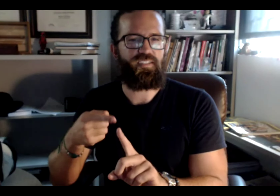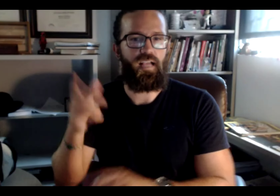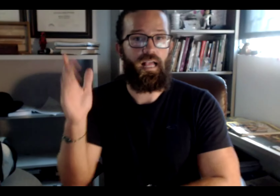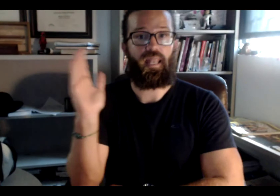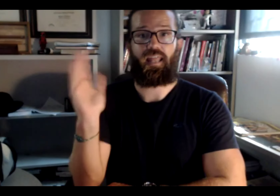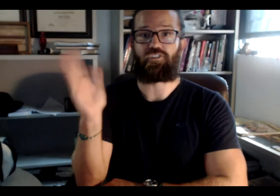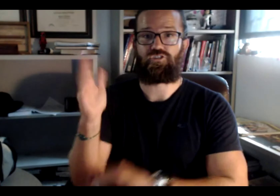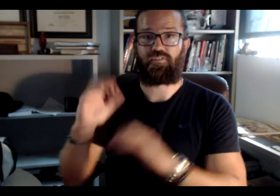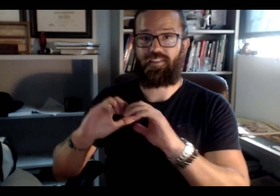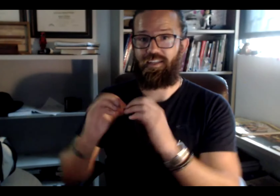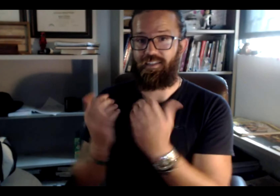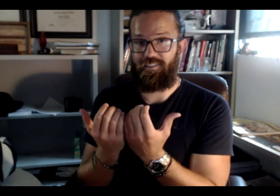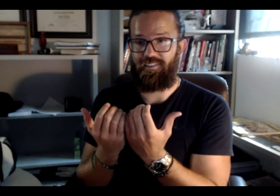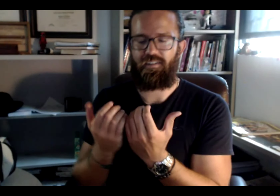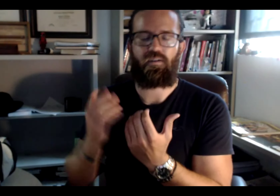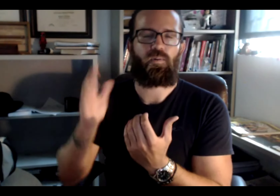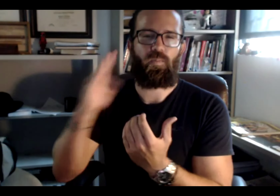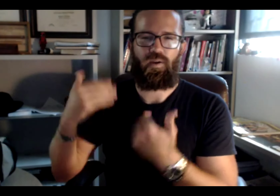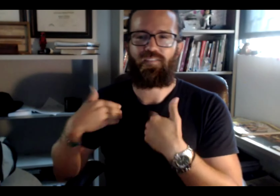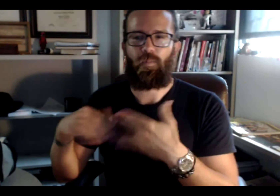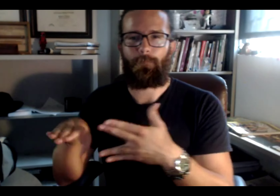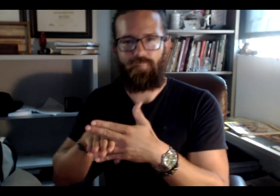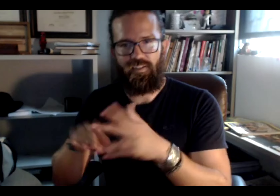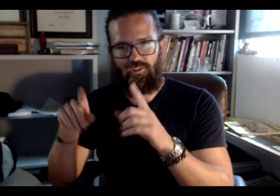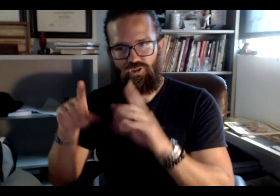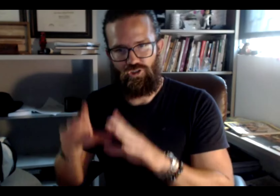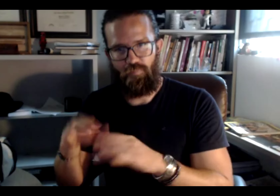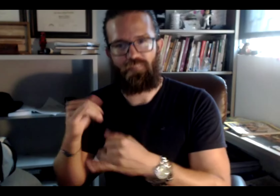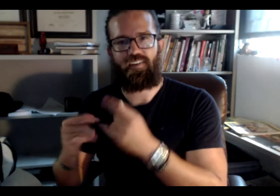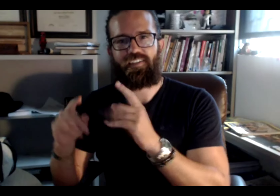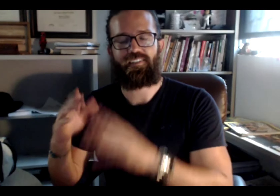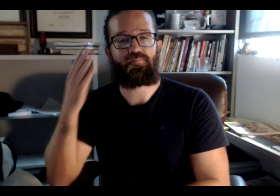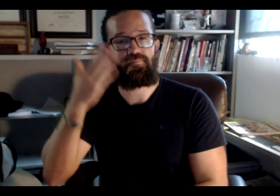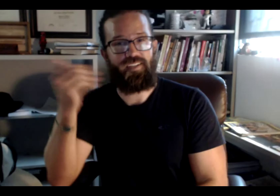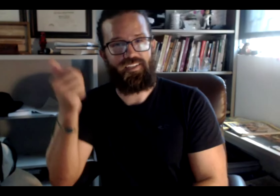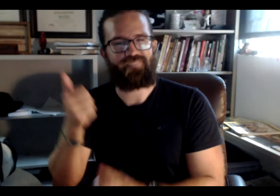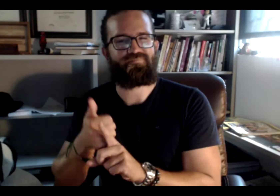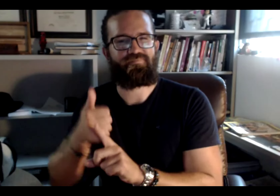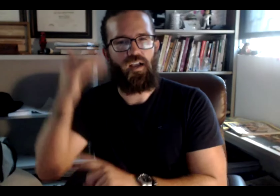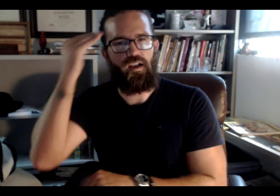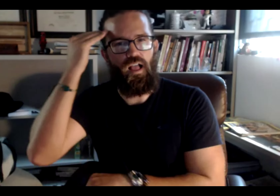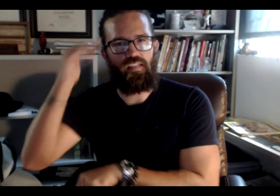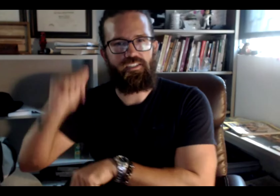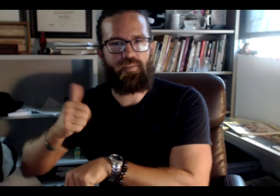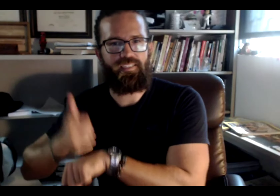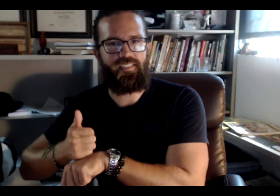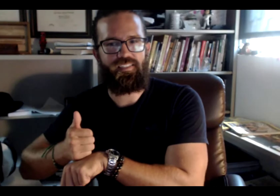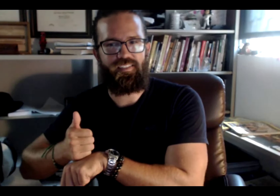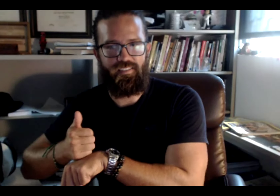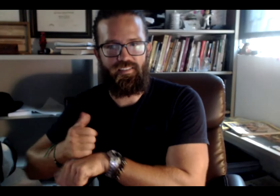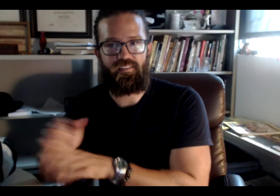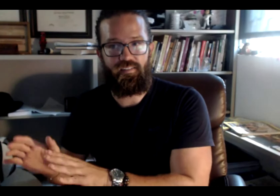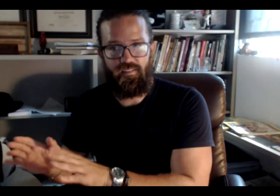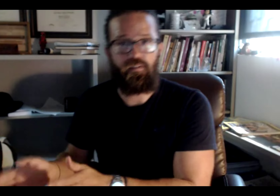culture in class, for example, we might have a specific language or a lecture about something. And typically, you'd have a midterm and a final.